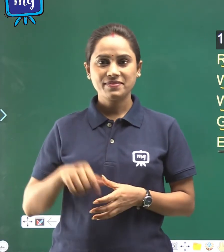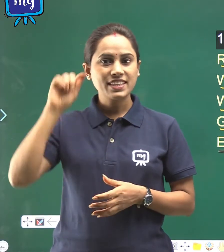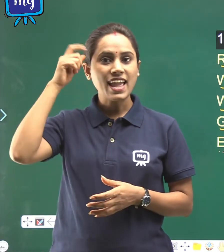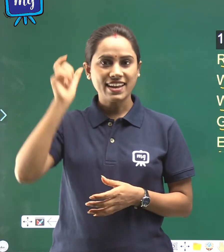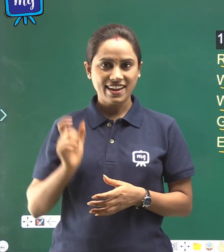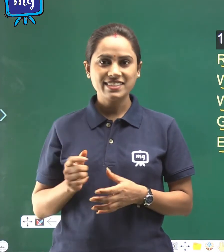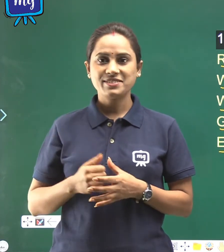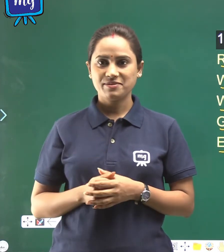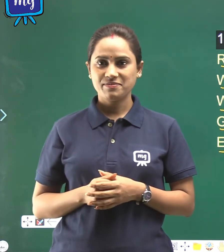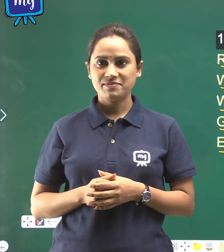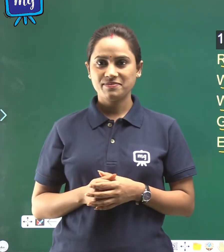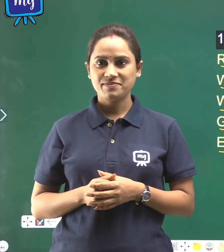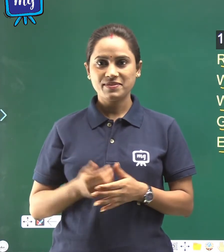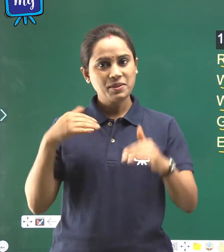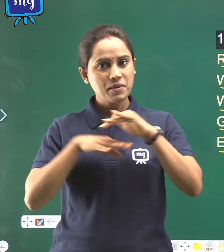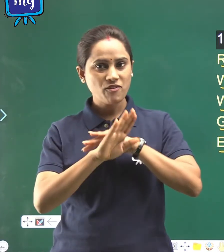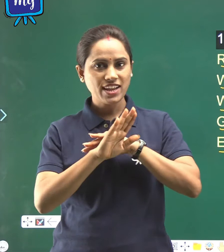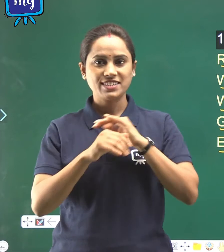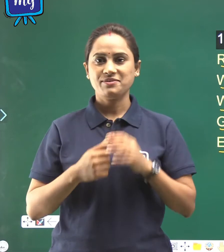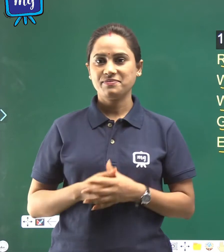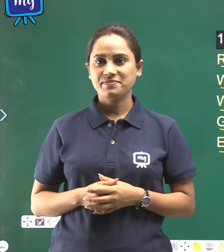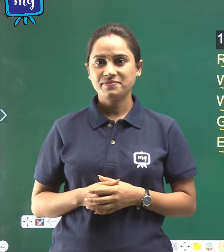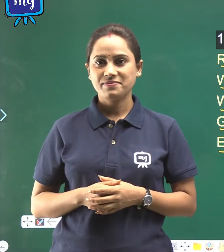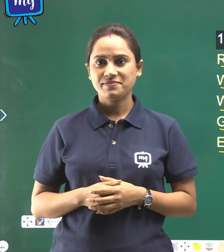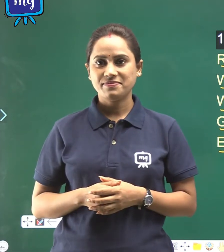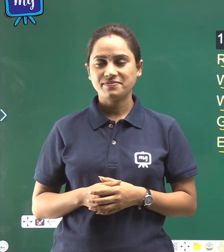Entrance, Pravesh.